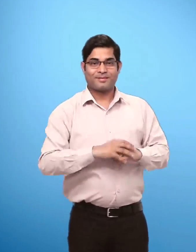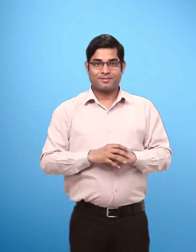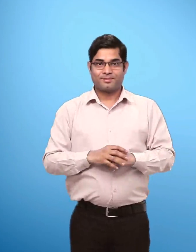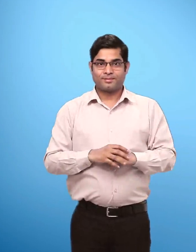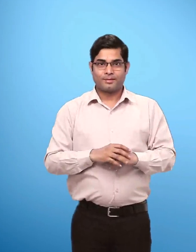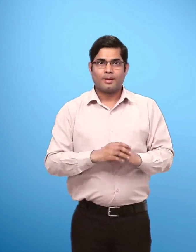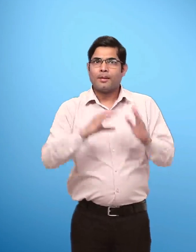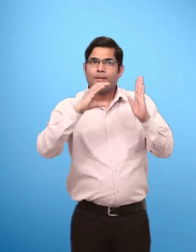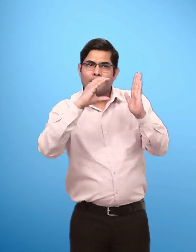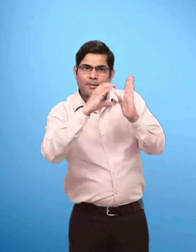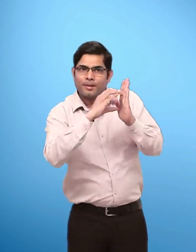Text Given